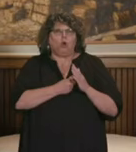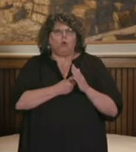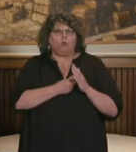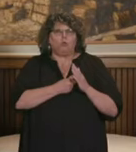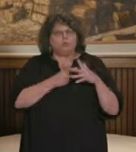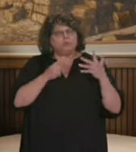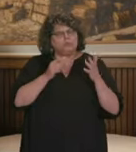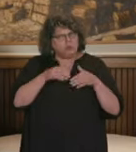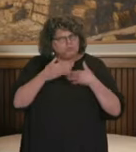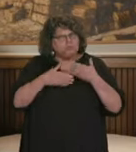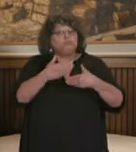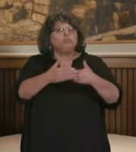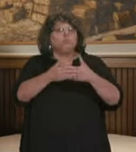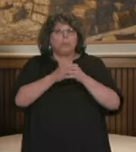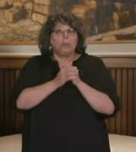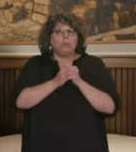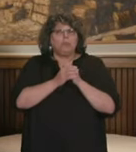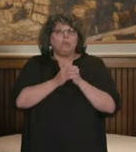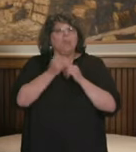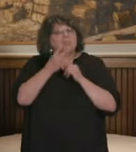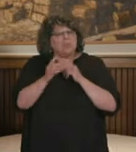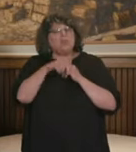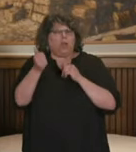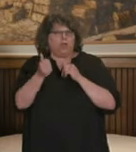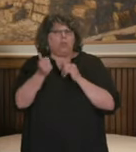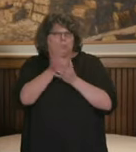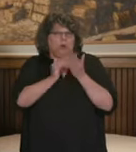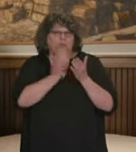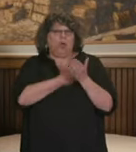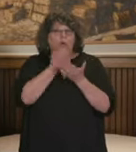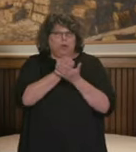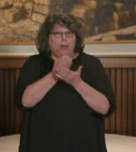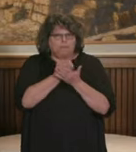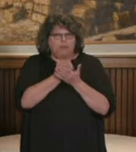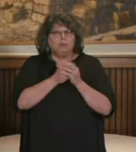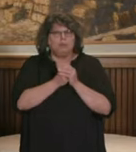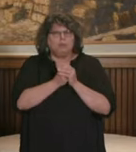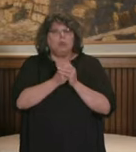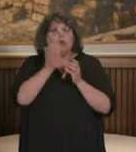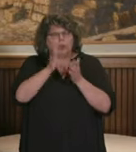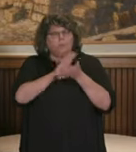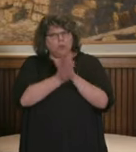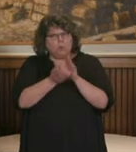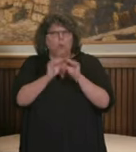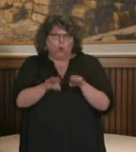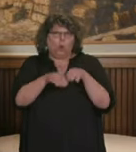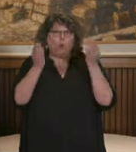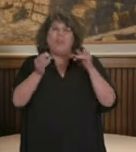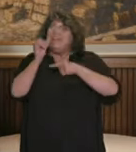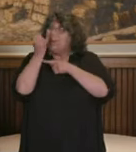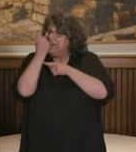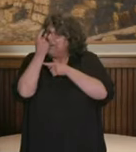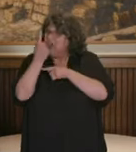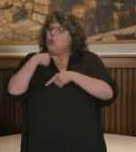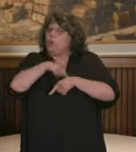move forward. And a number of other sectors of our economy will open up again if we hold